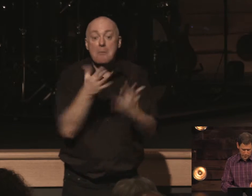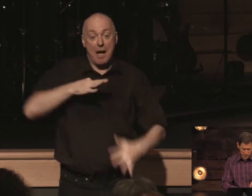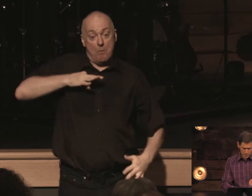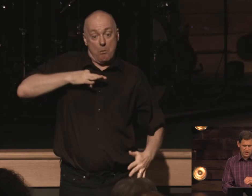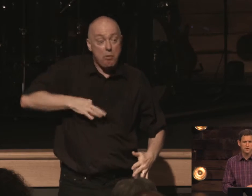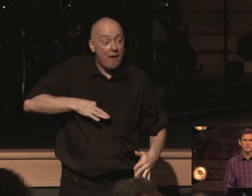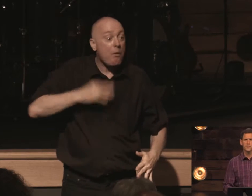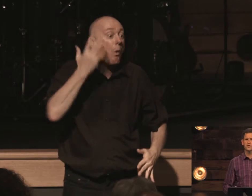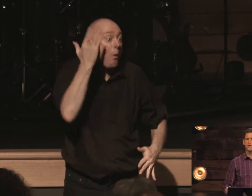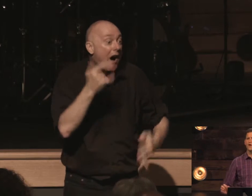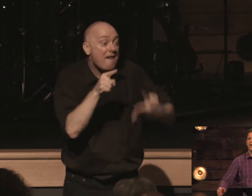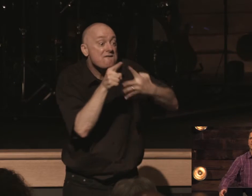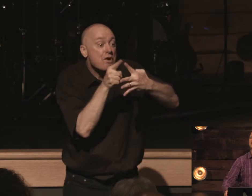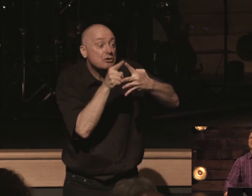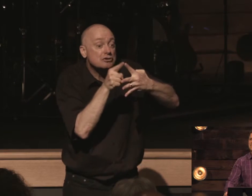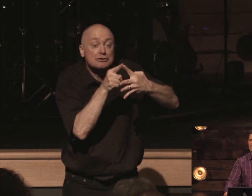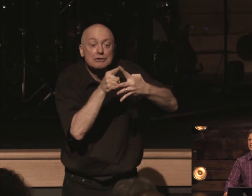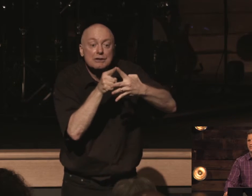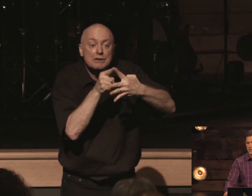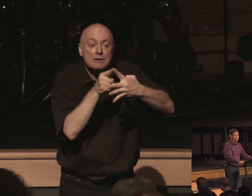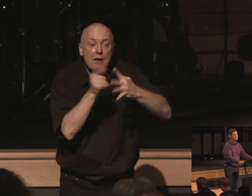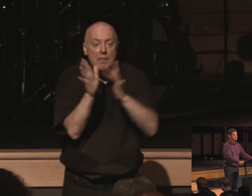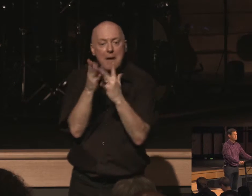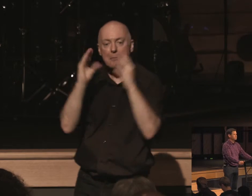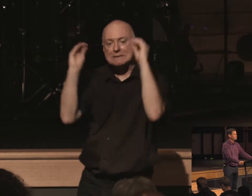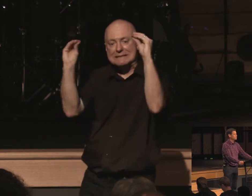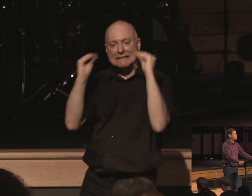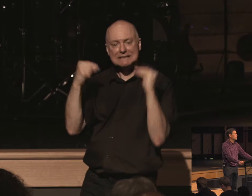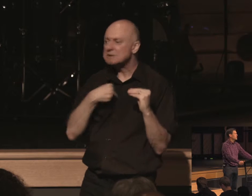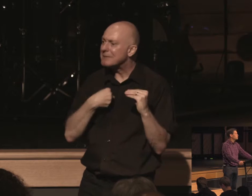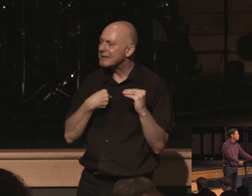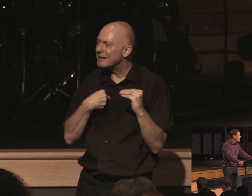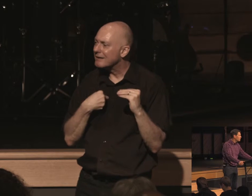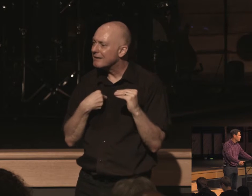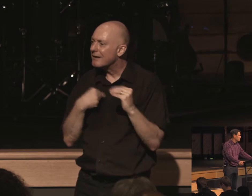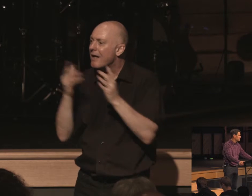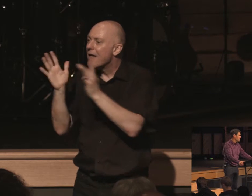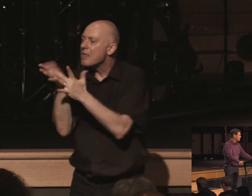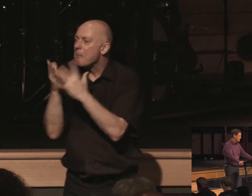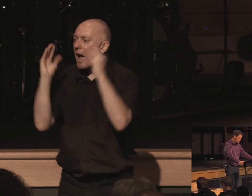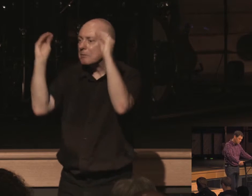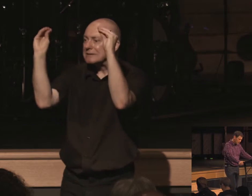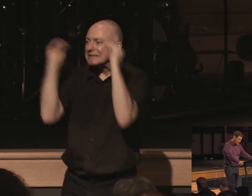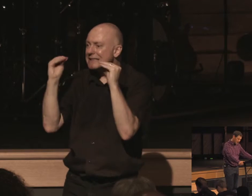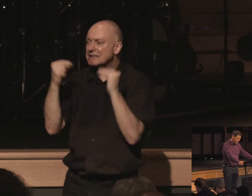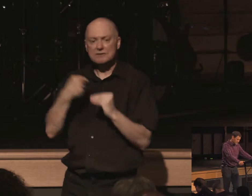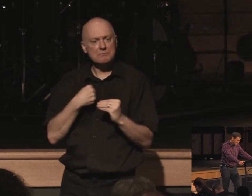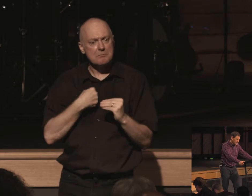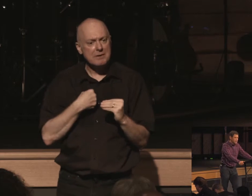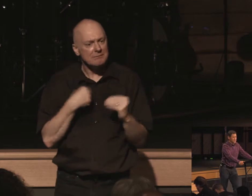because first of all um it teaches me it's profitable the text says for teaching